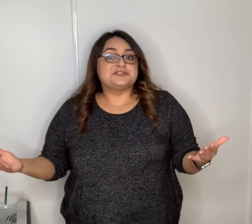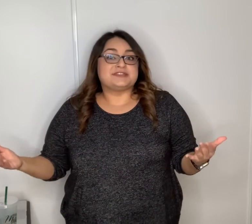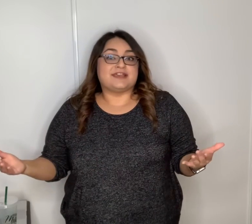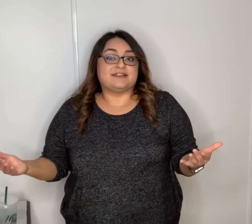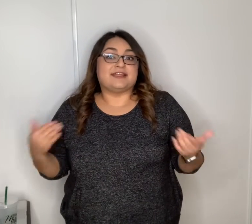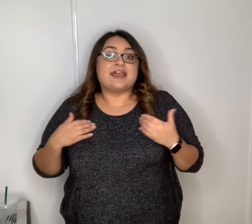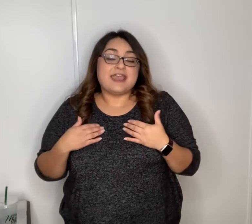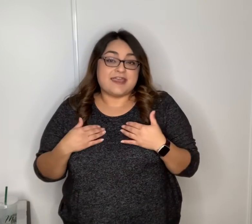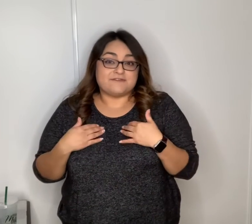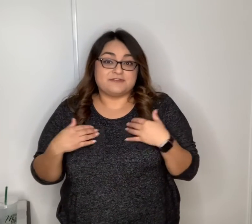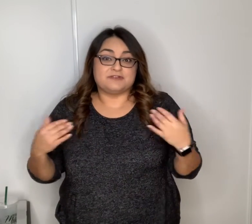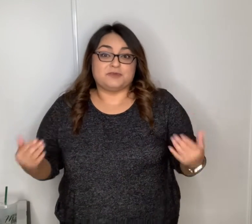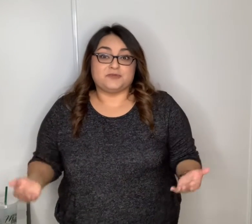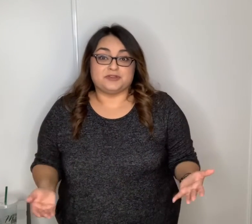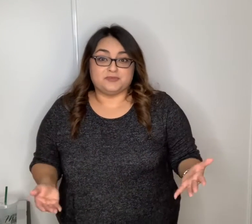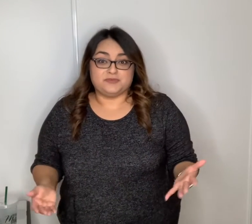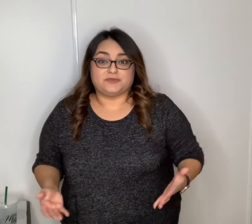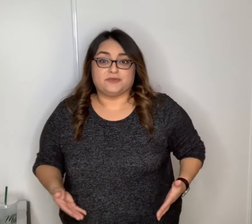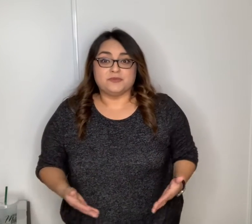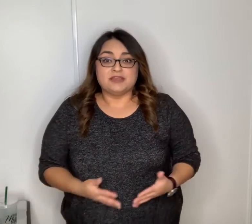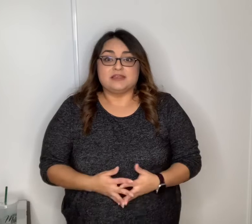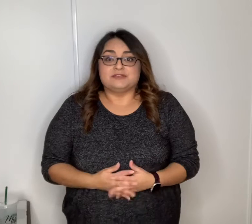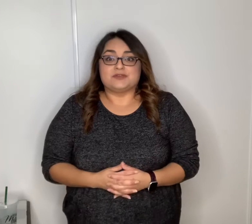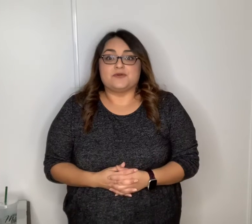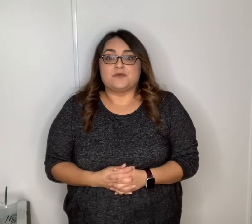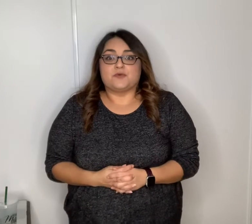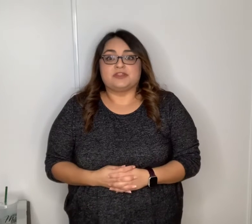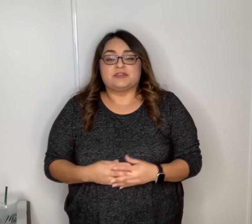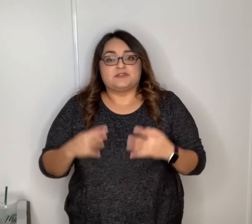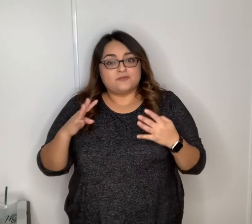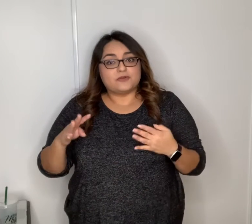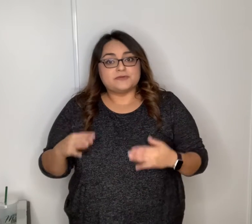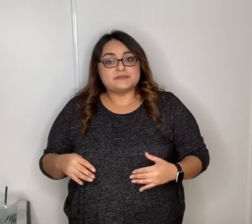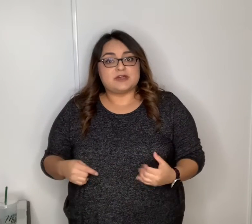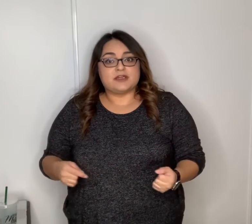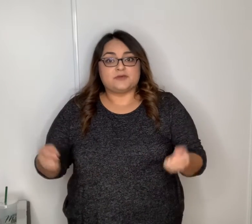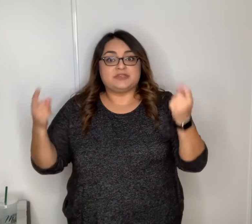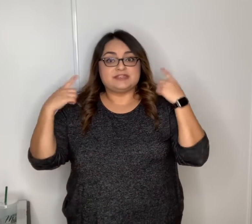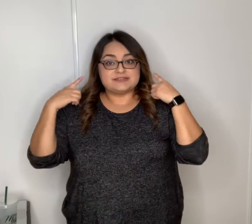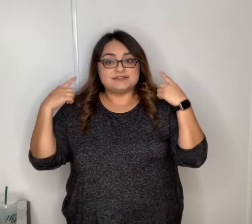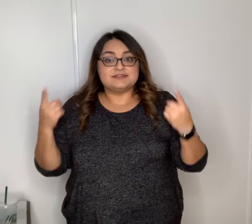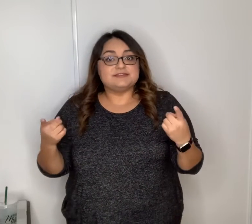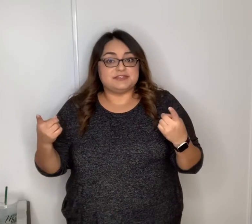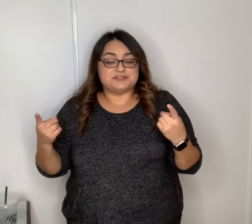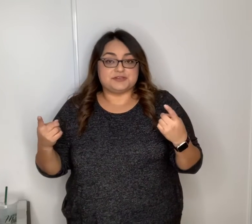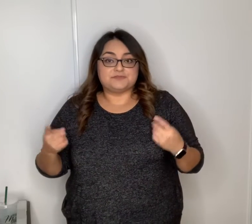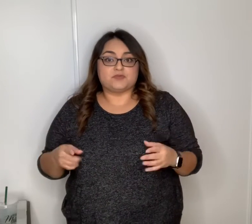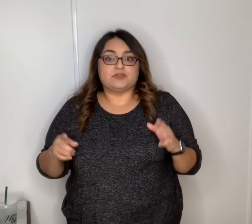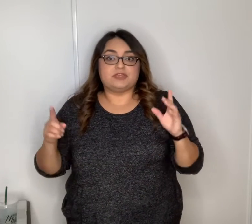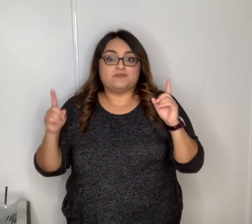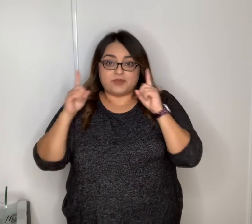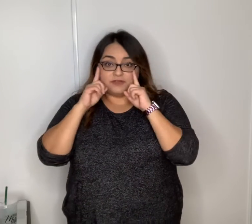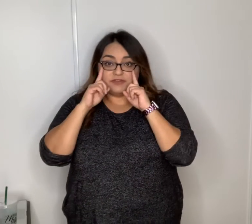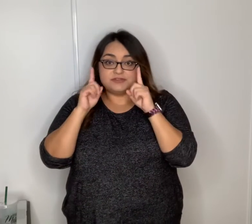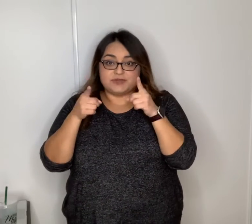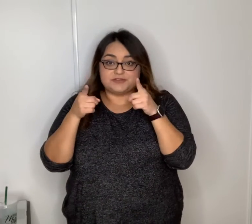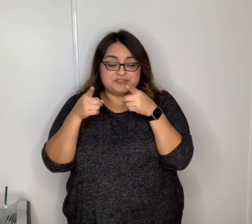that that i have when we're in the music room so one of the the four rules are we listen to the teacher we follow the directions